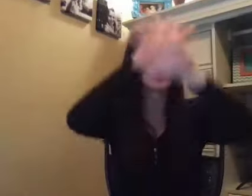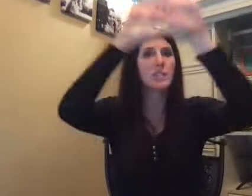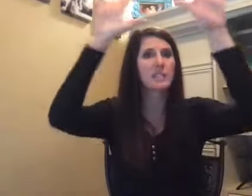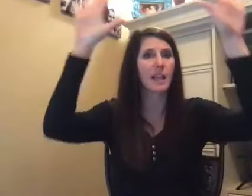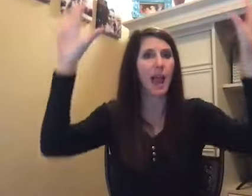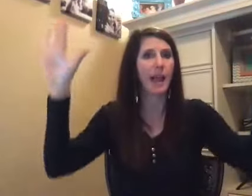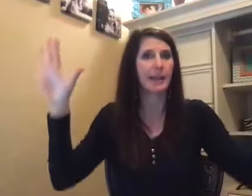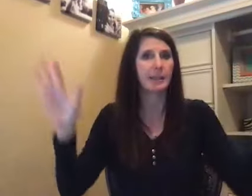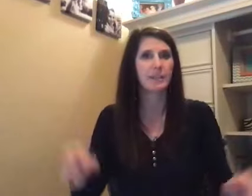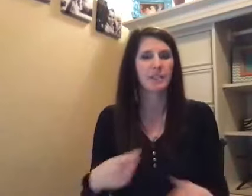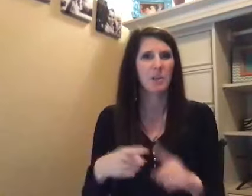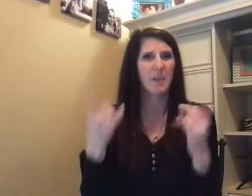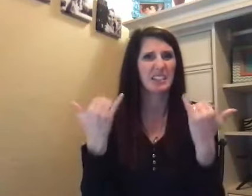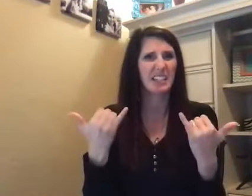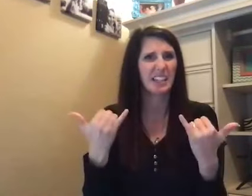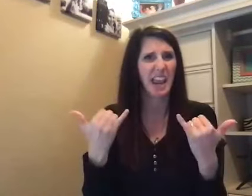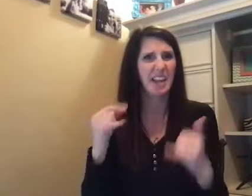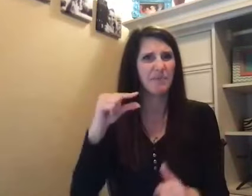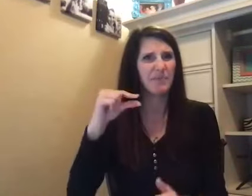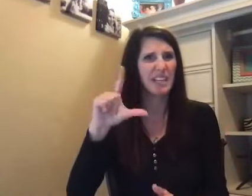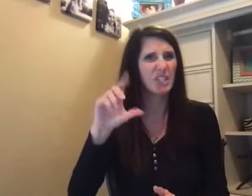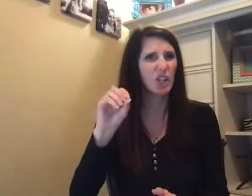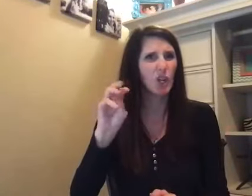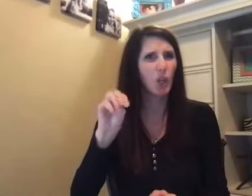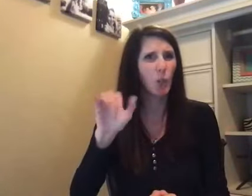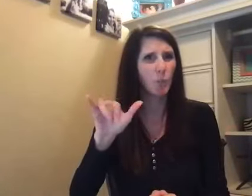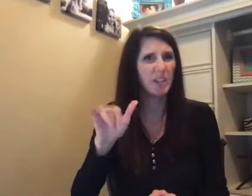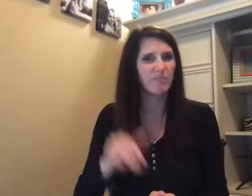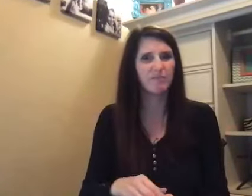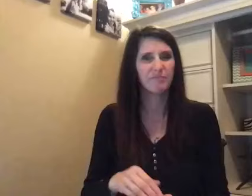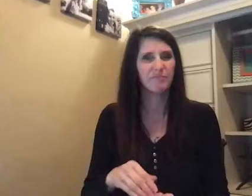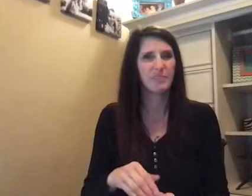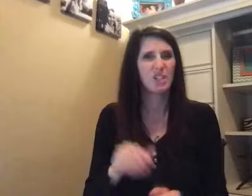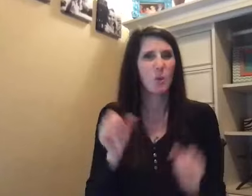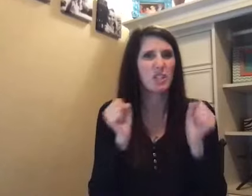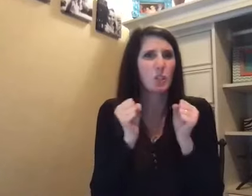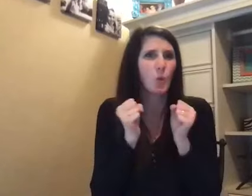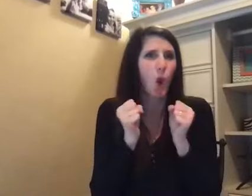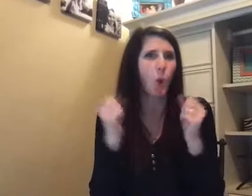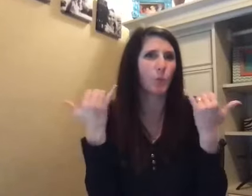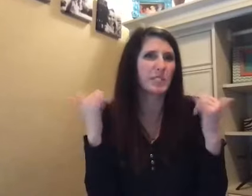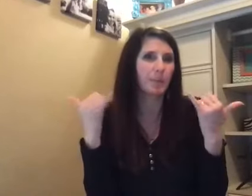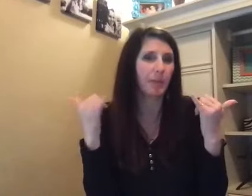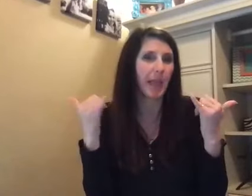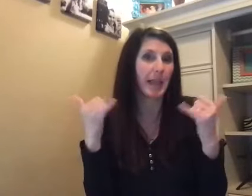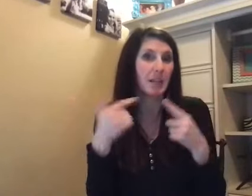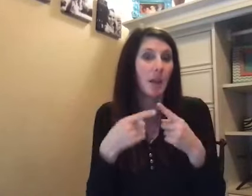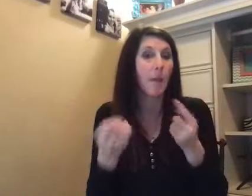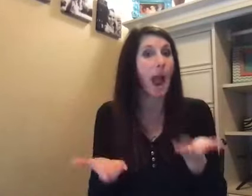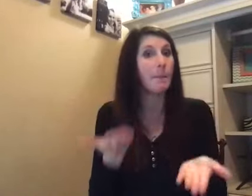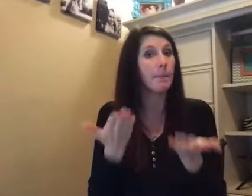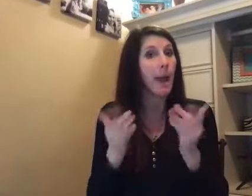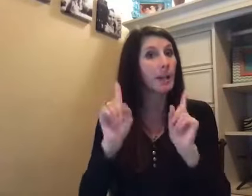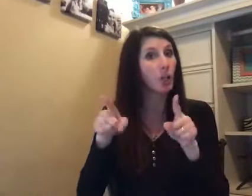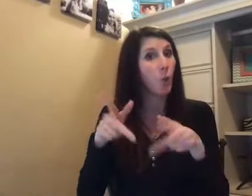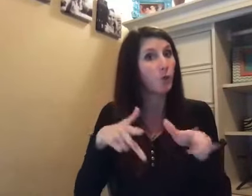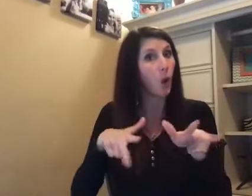sky. But today it was too cold today. I might go for a